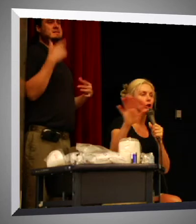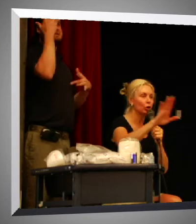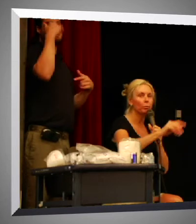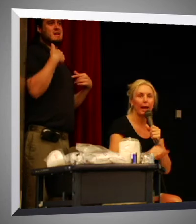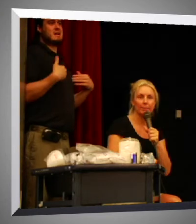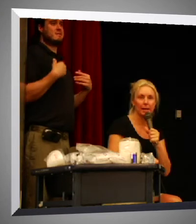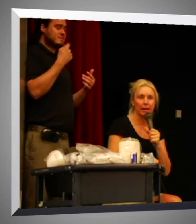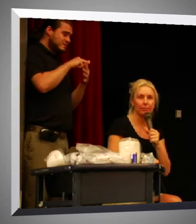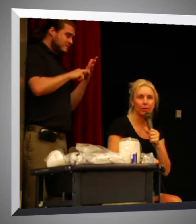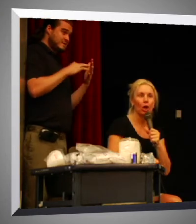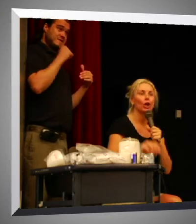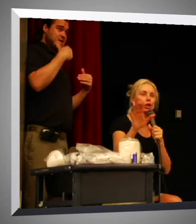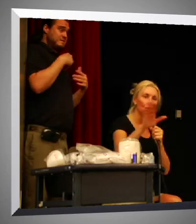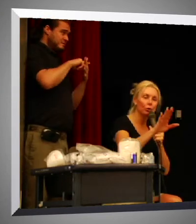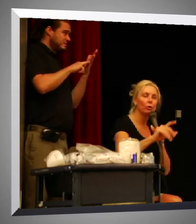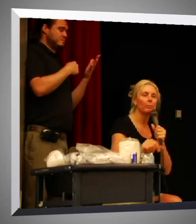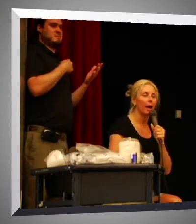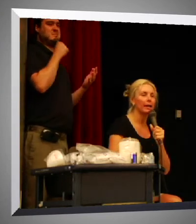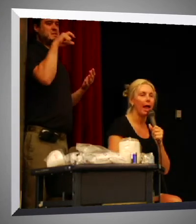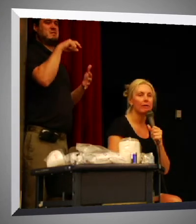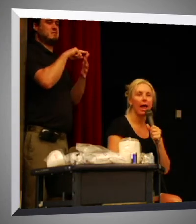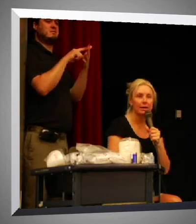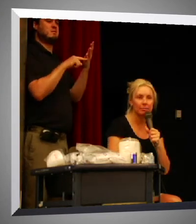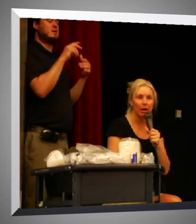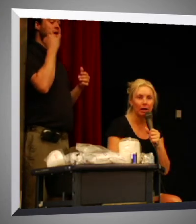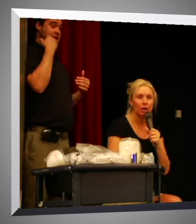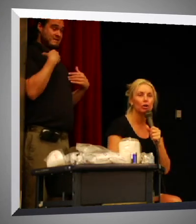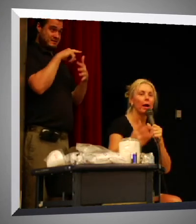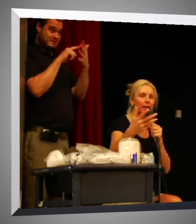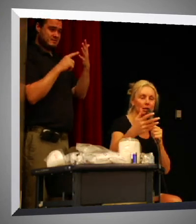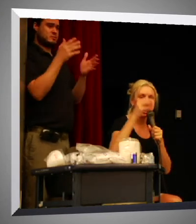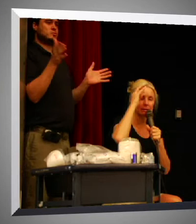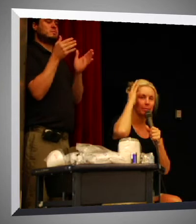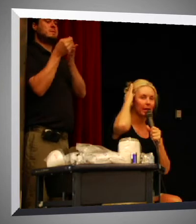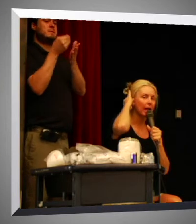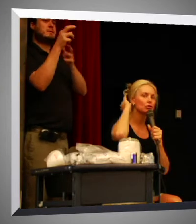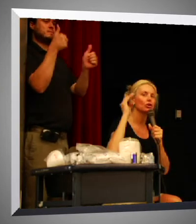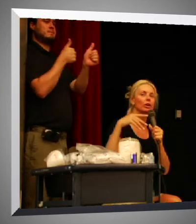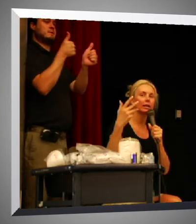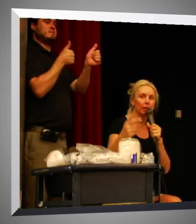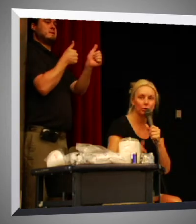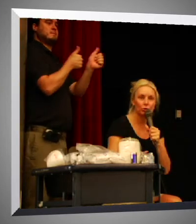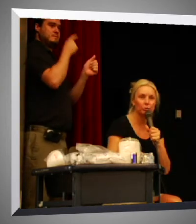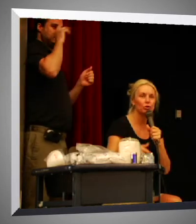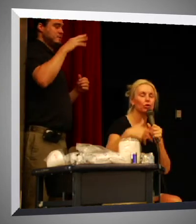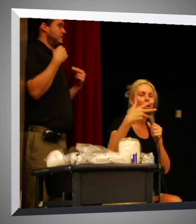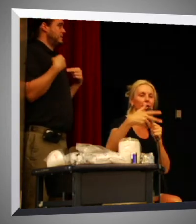You might need. You might have asthma. You might need the asthma medication. You're going to need a prescription. You're going to